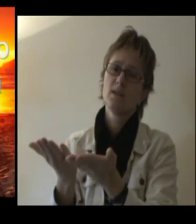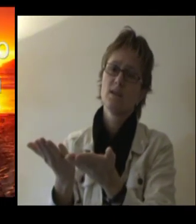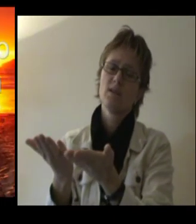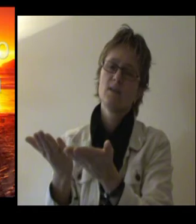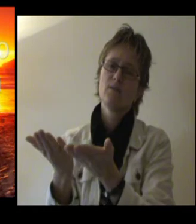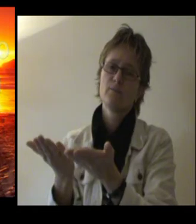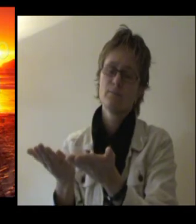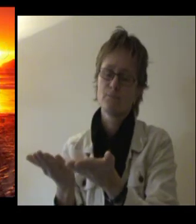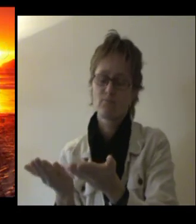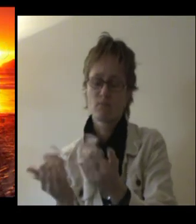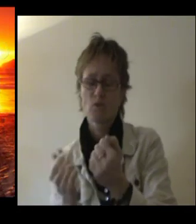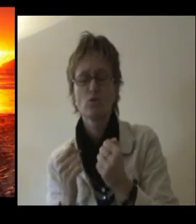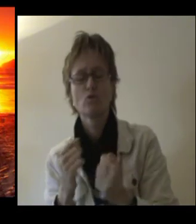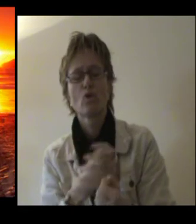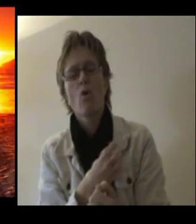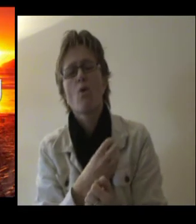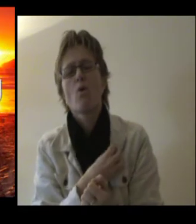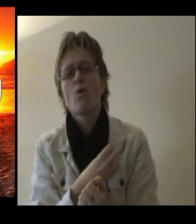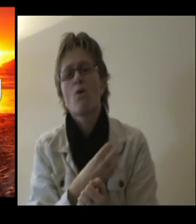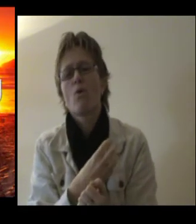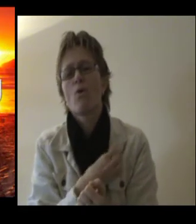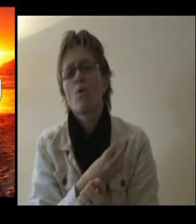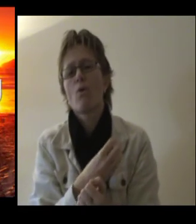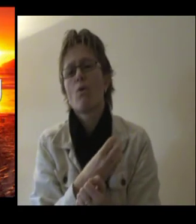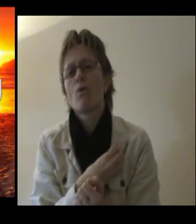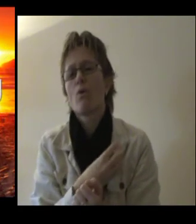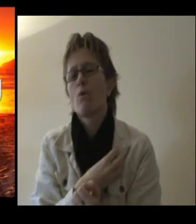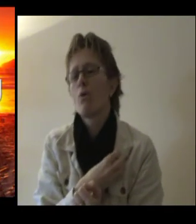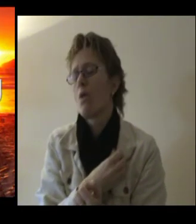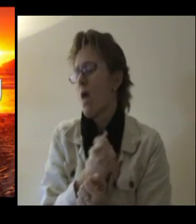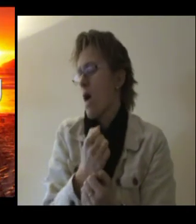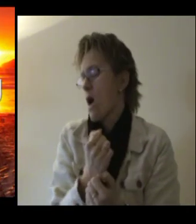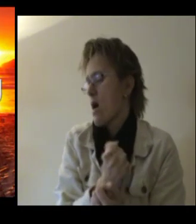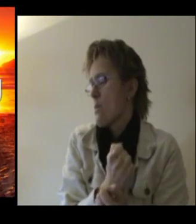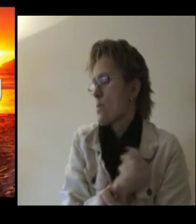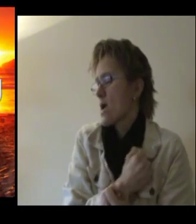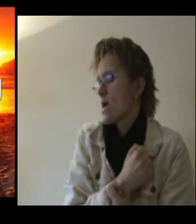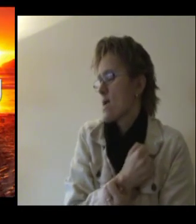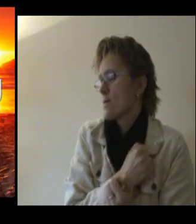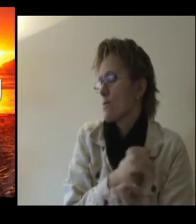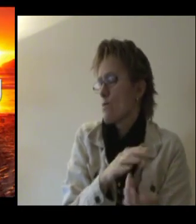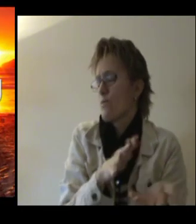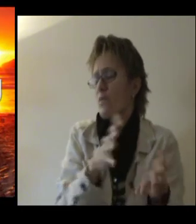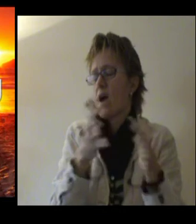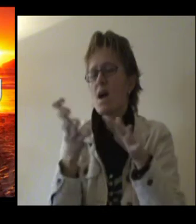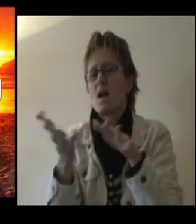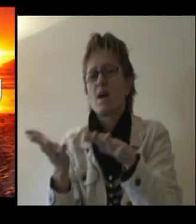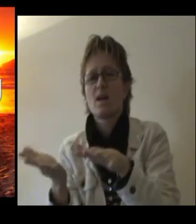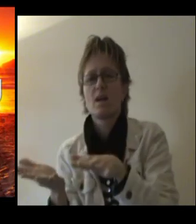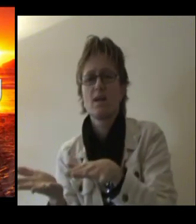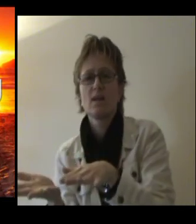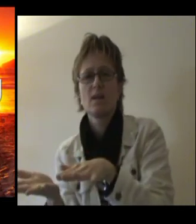And the soul afraid of dying